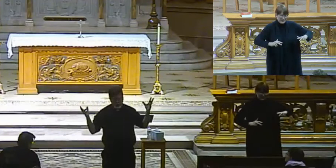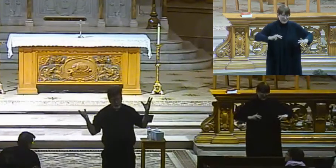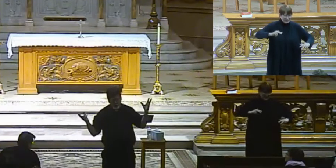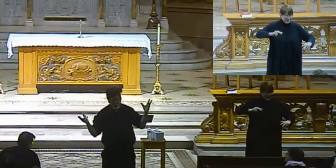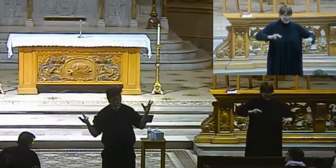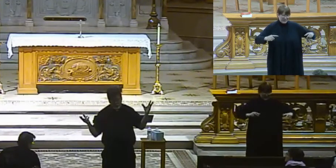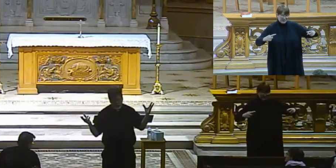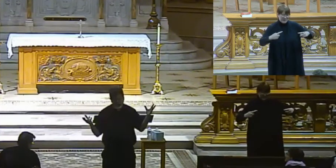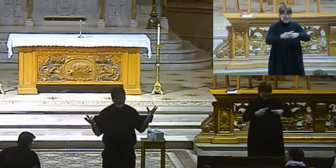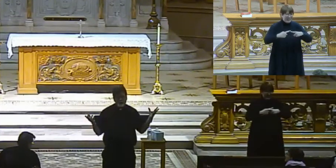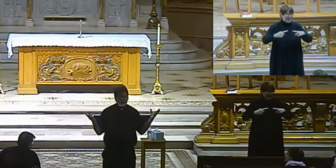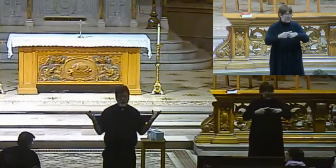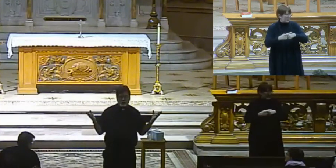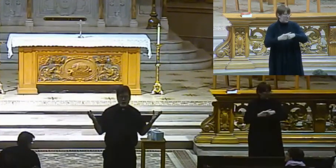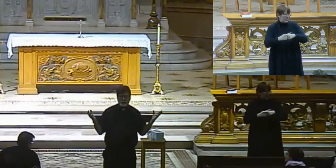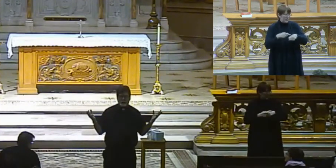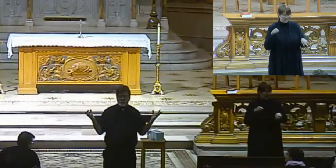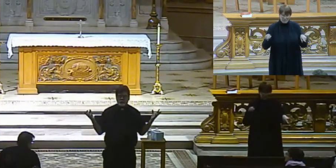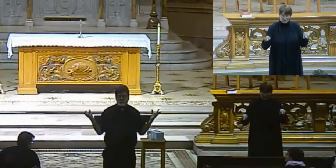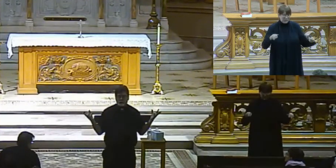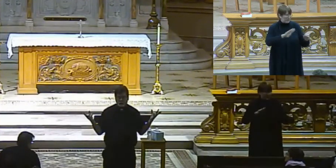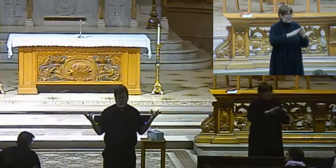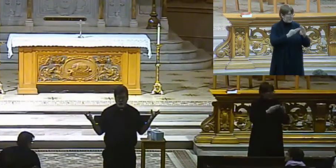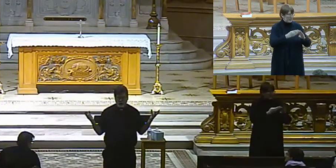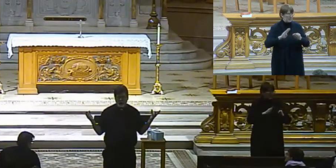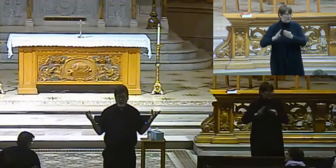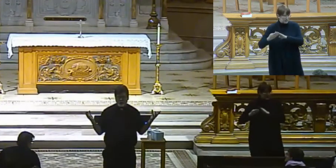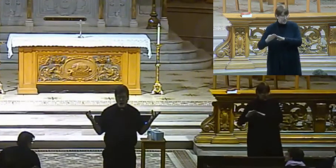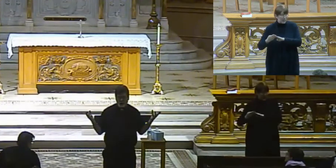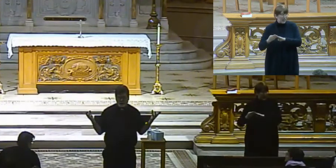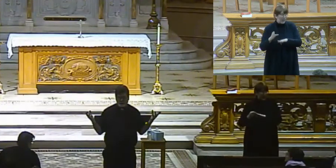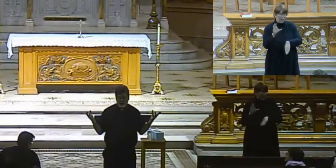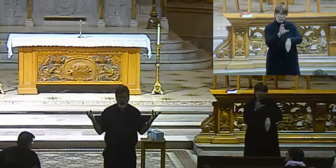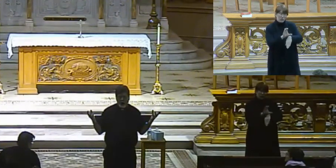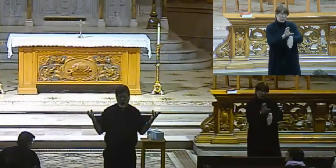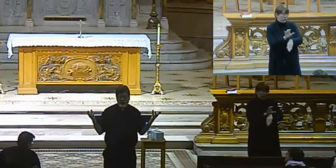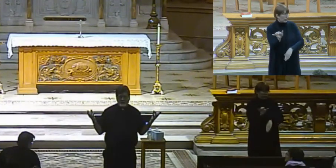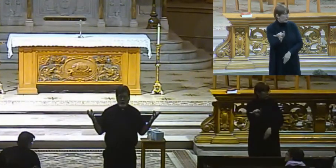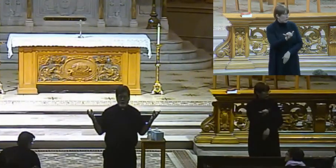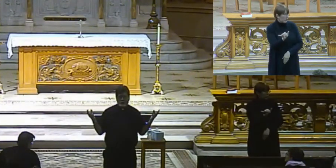Constantinople, and this was certainly true within the church as well.